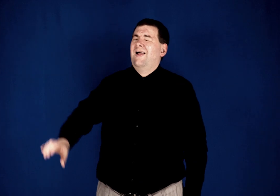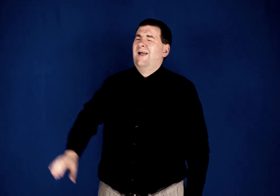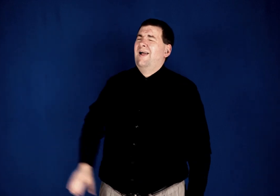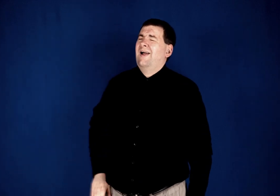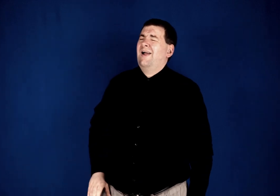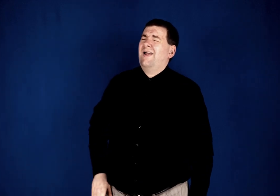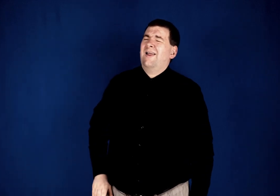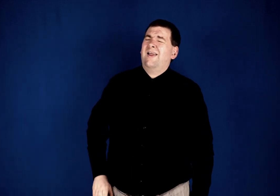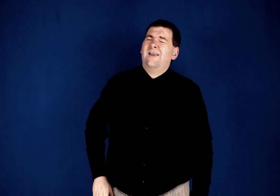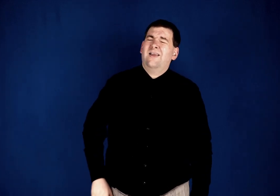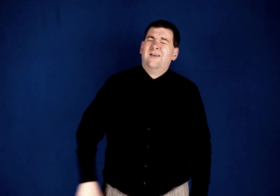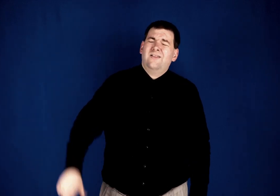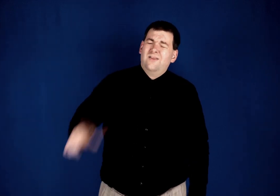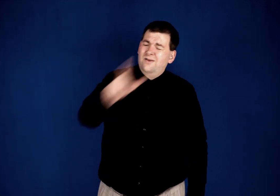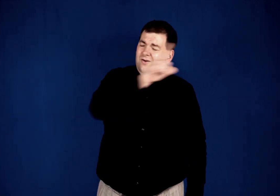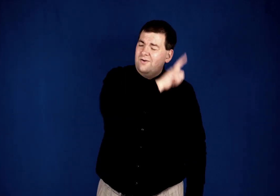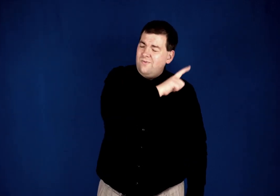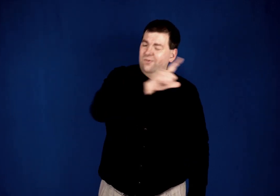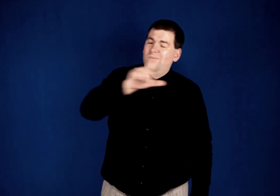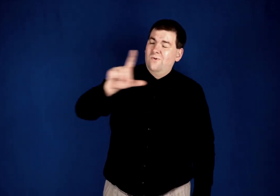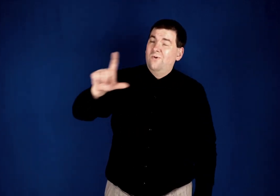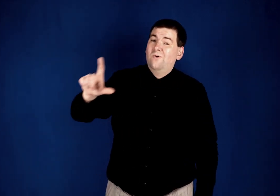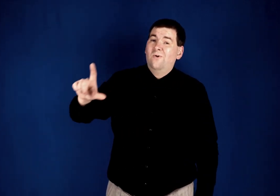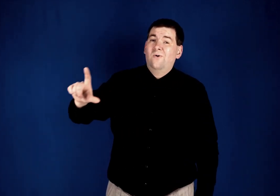Christ the Lord Oh,